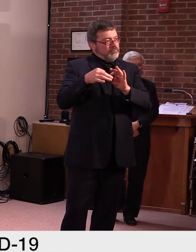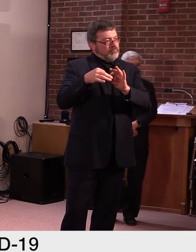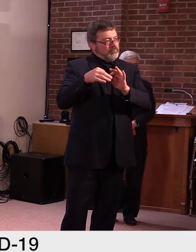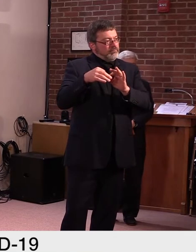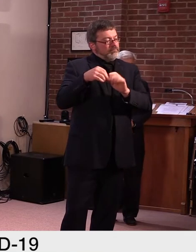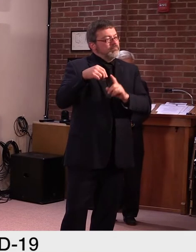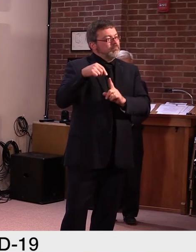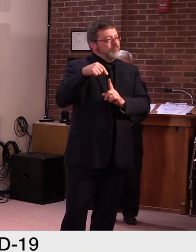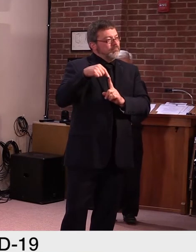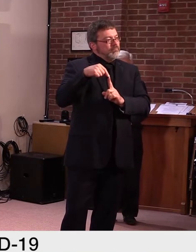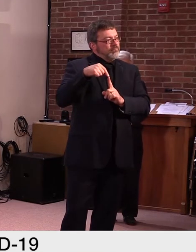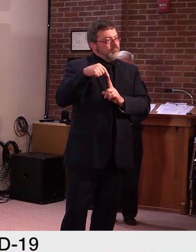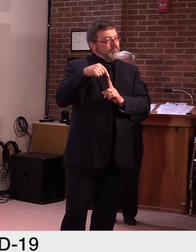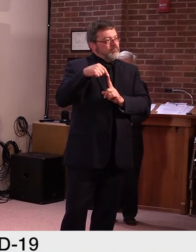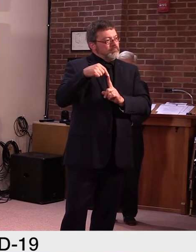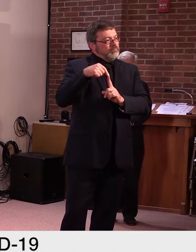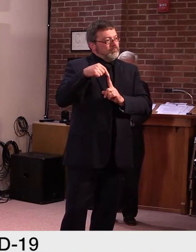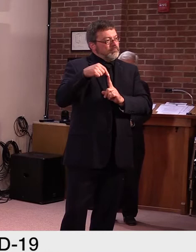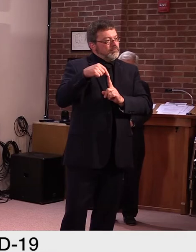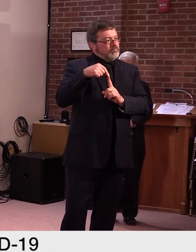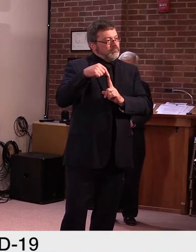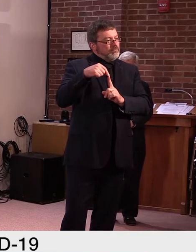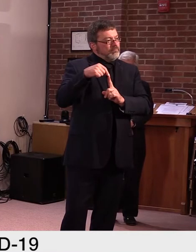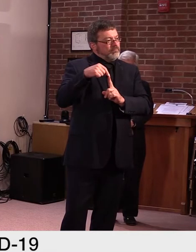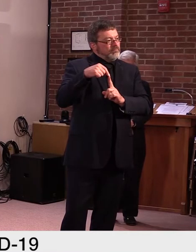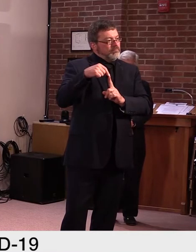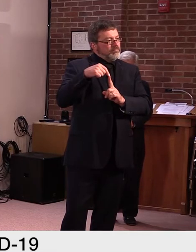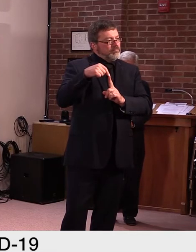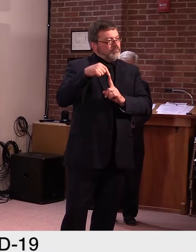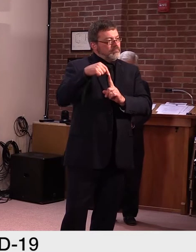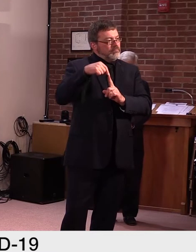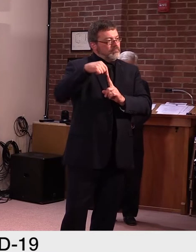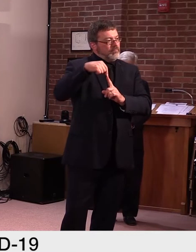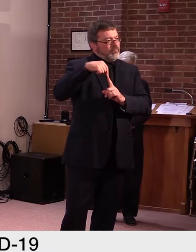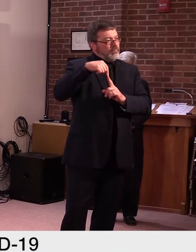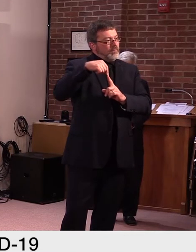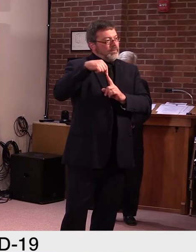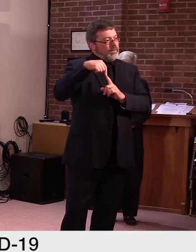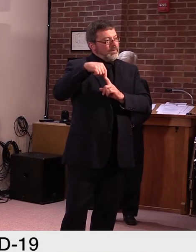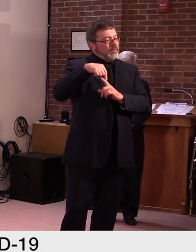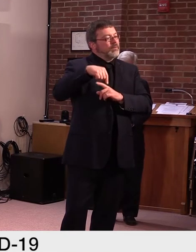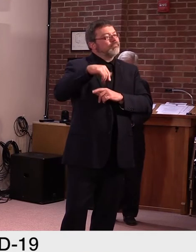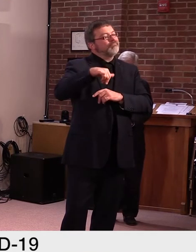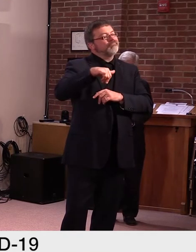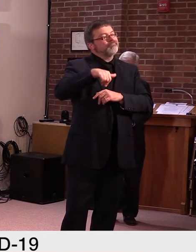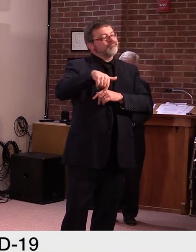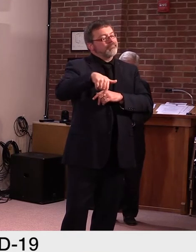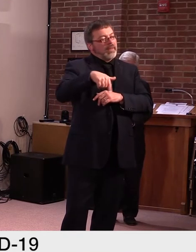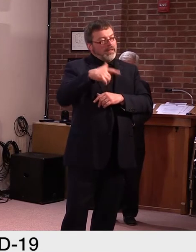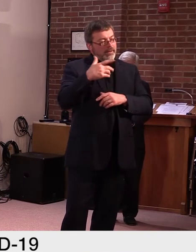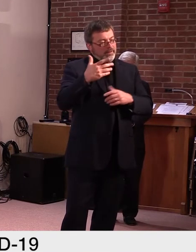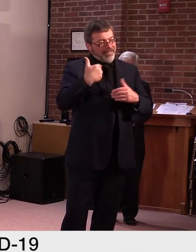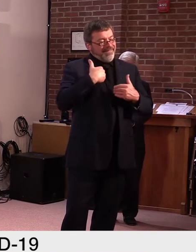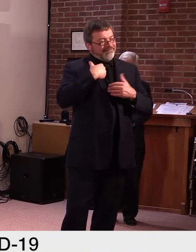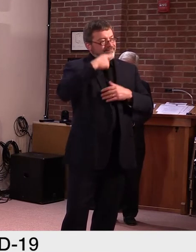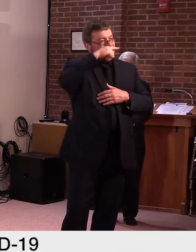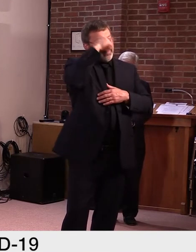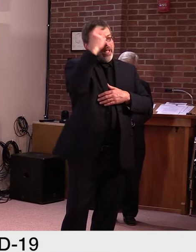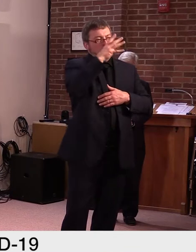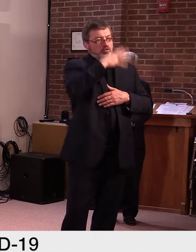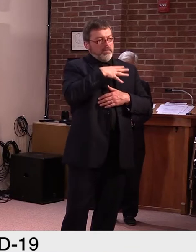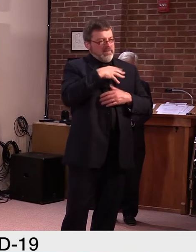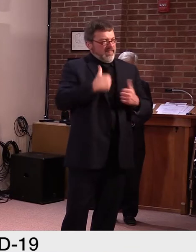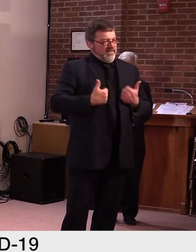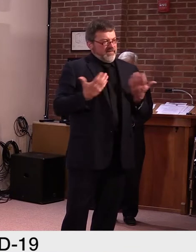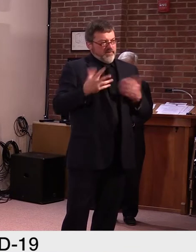Vermont black leader has been, uh, effectively run out of town by racial harassment through the internet, uh, other places. I am